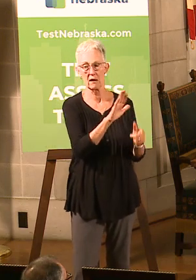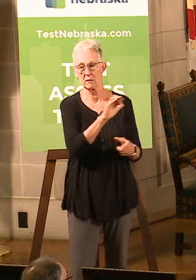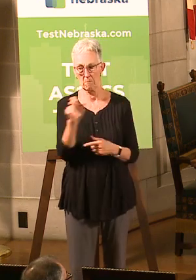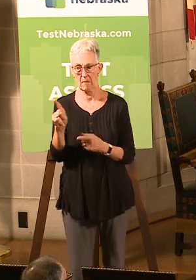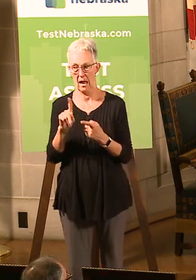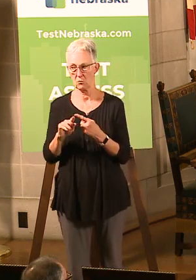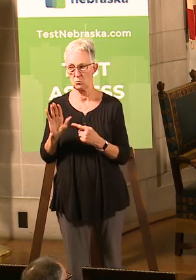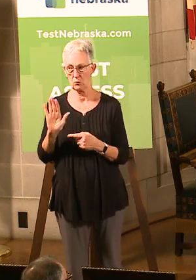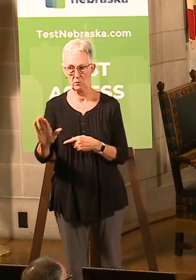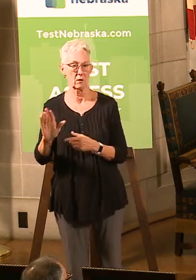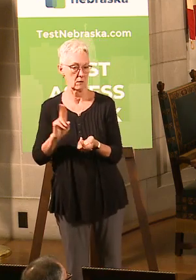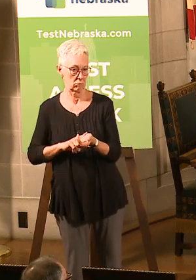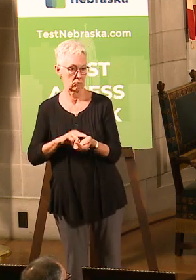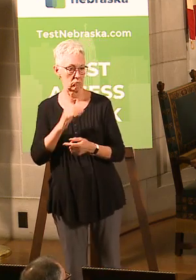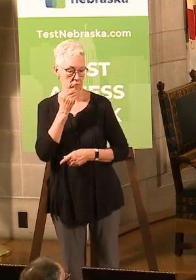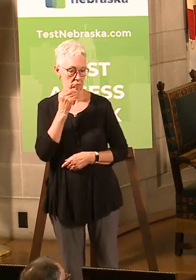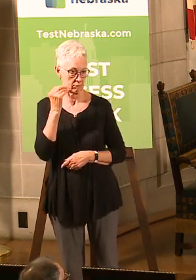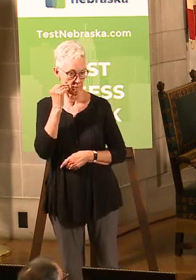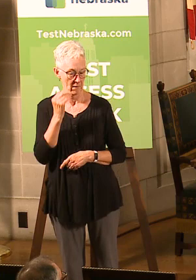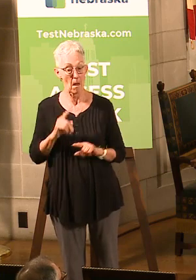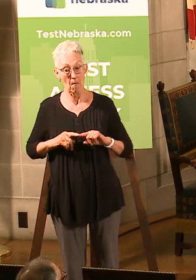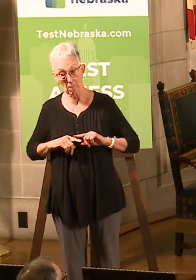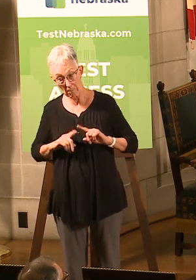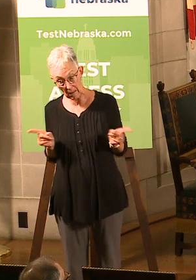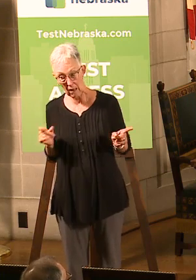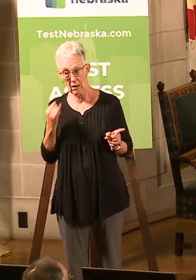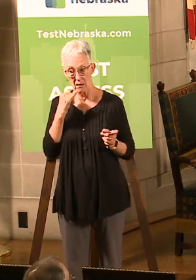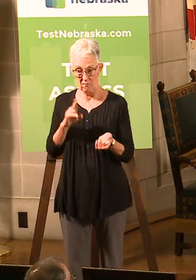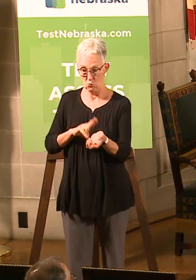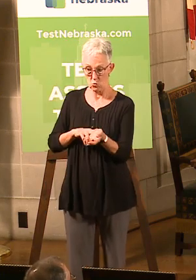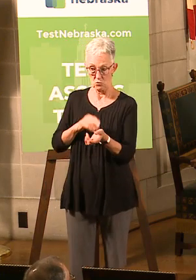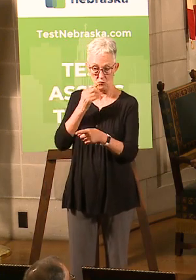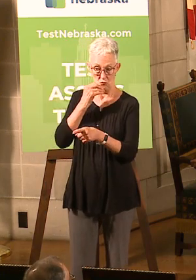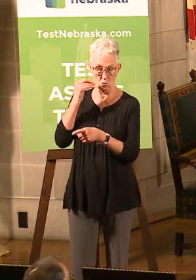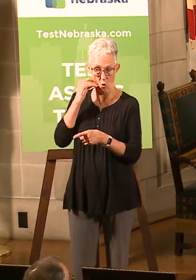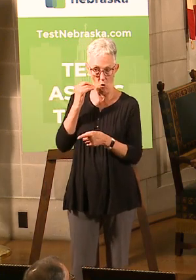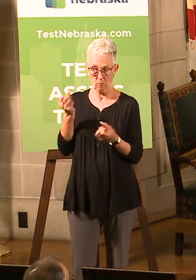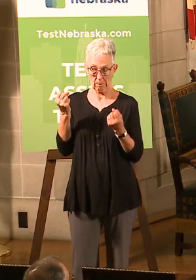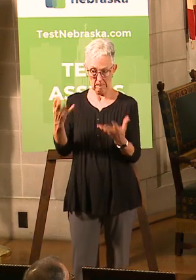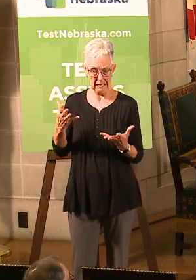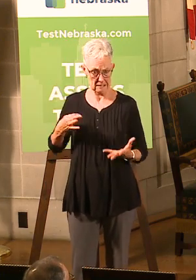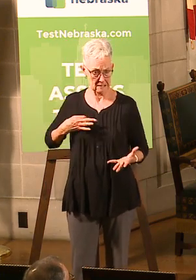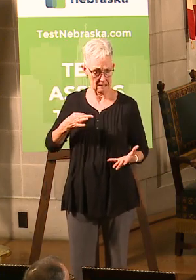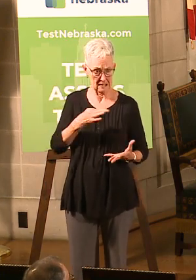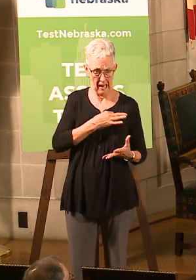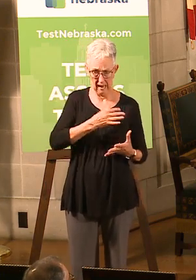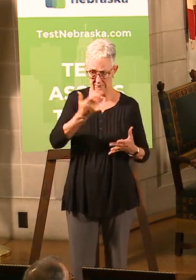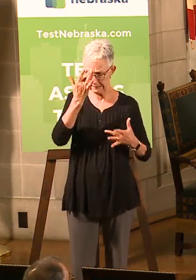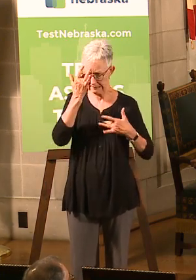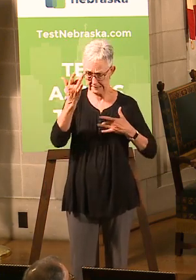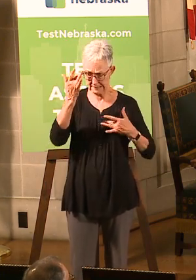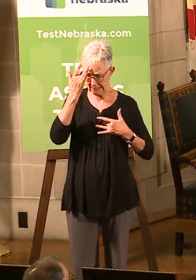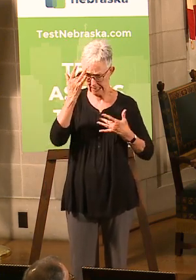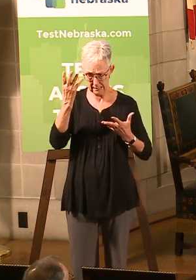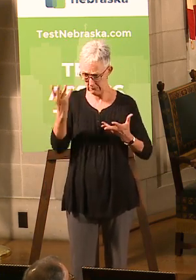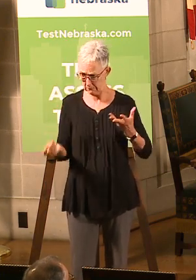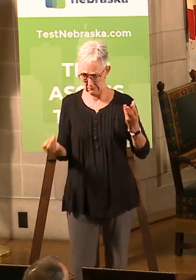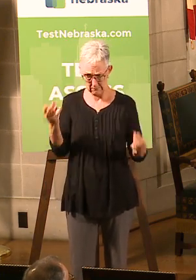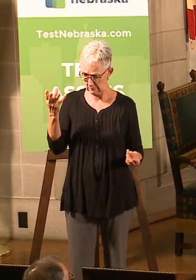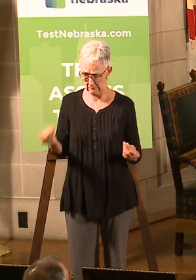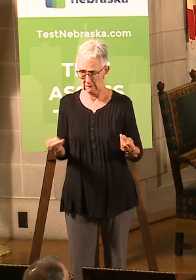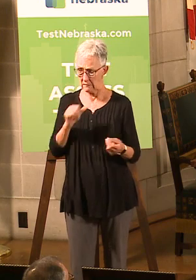appropriately staff, then we will move residents out and put them into some of those intermediate facilities like St. Eves or Midlands